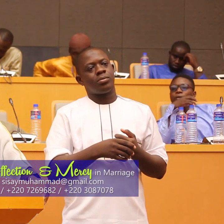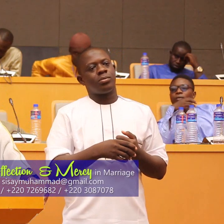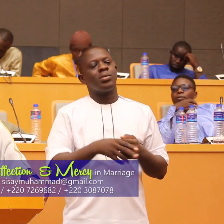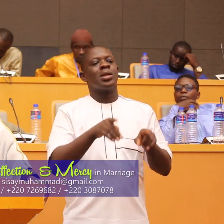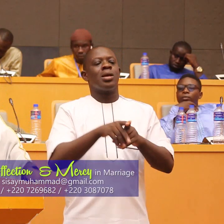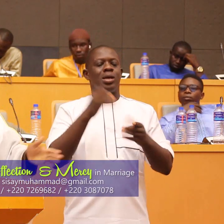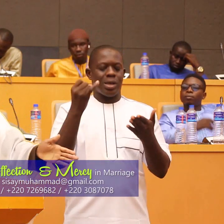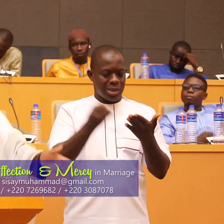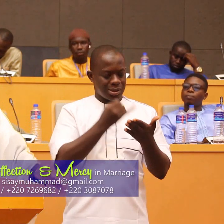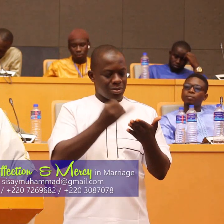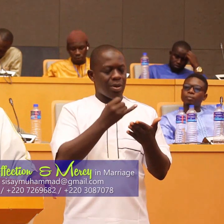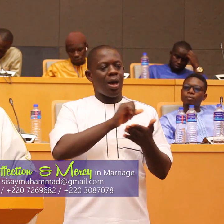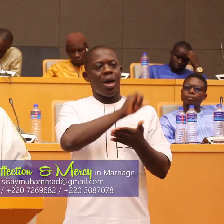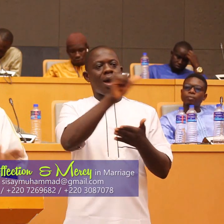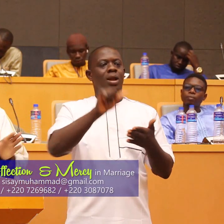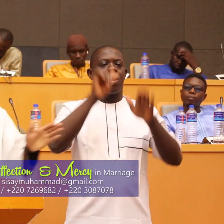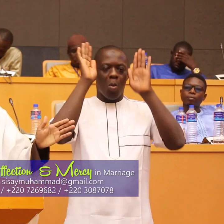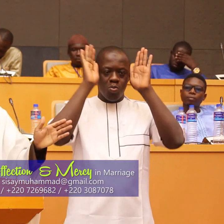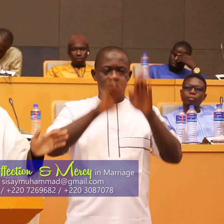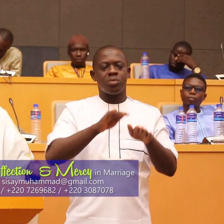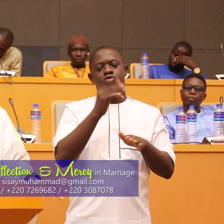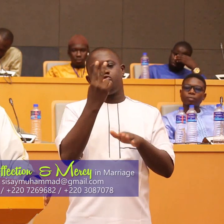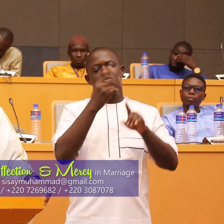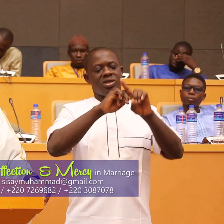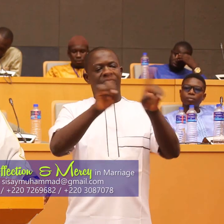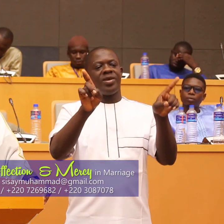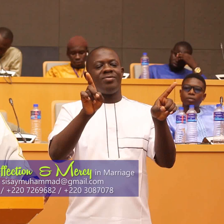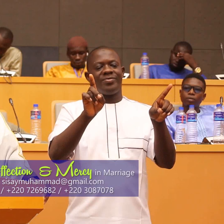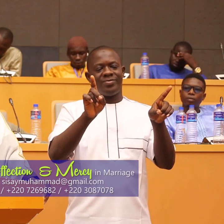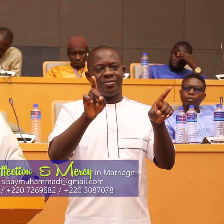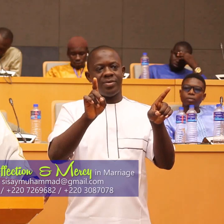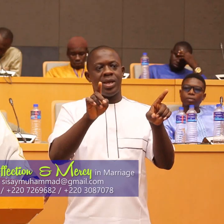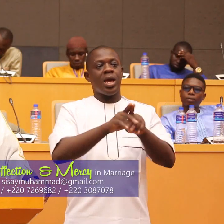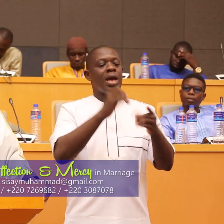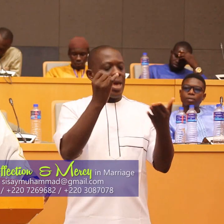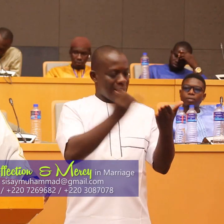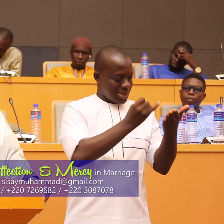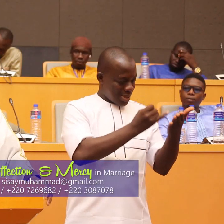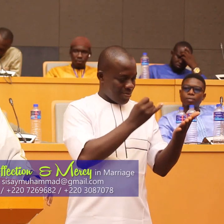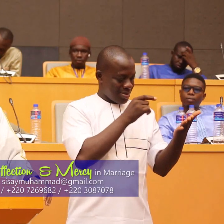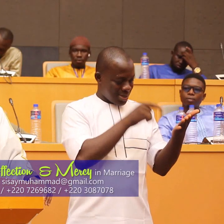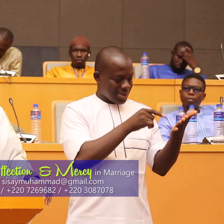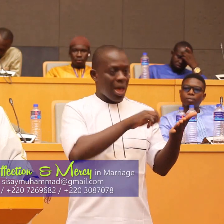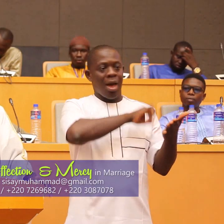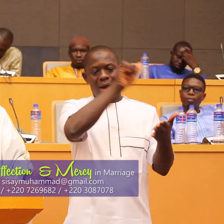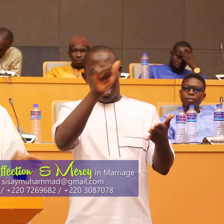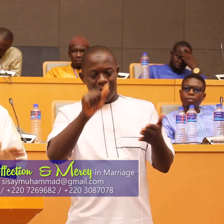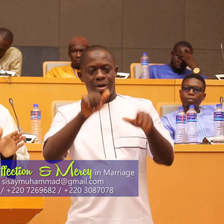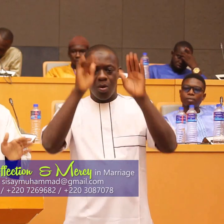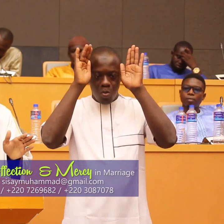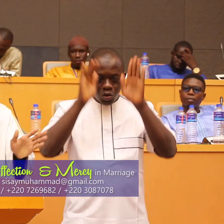islam and muslims are two different things islam and muslims